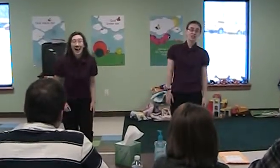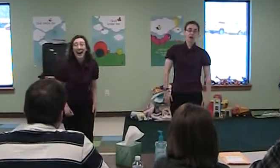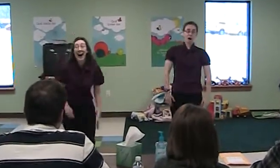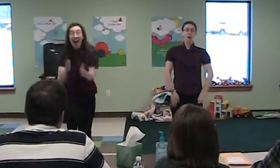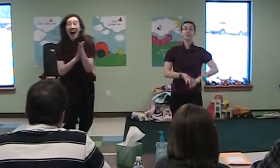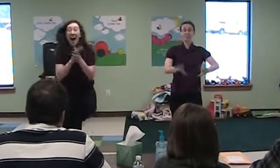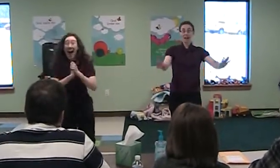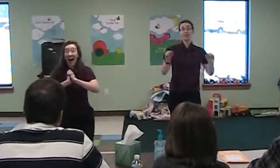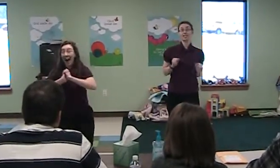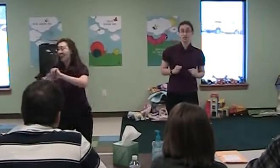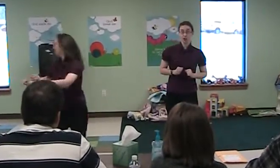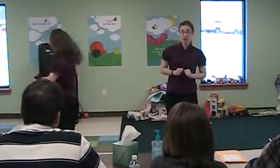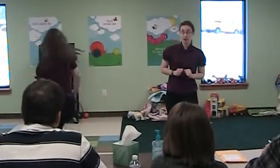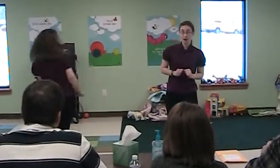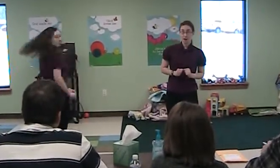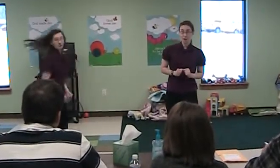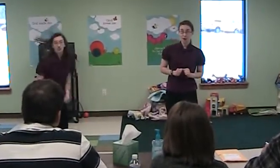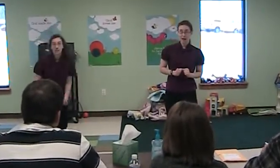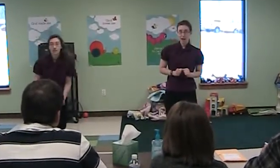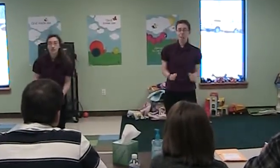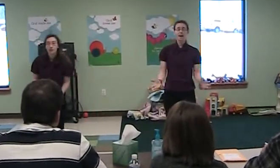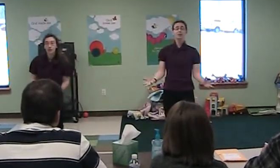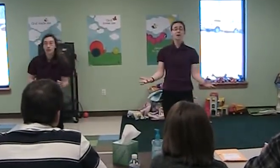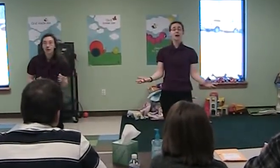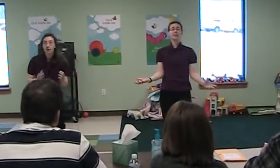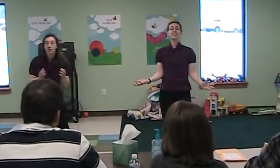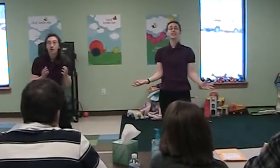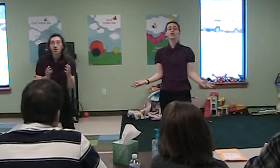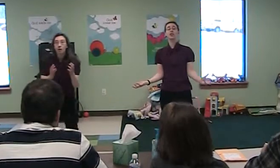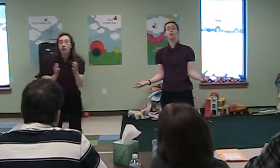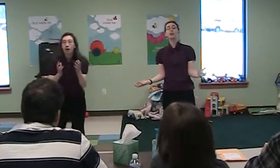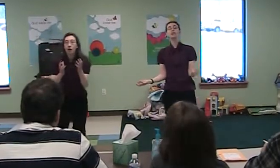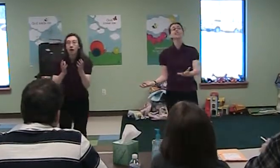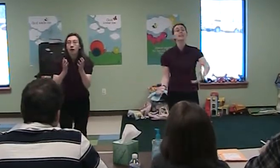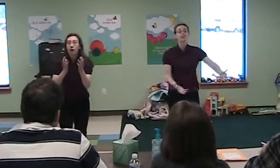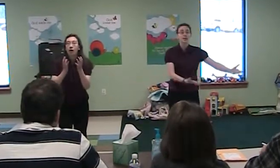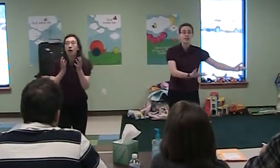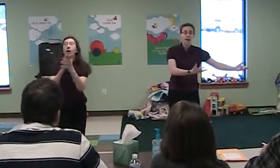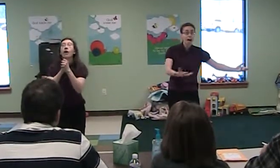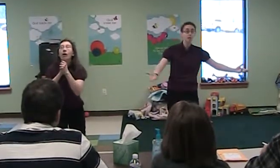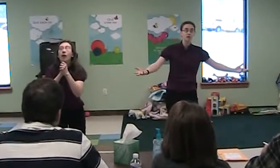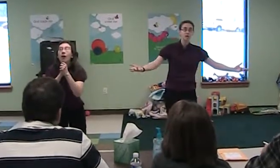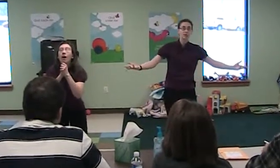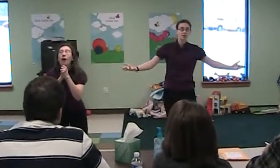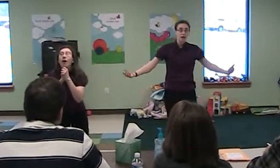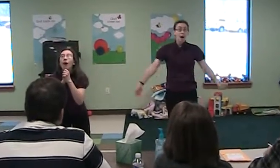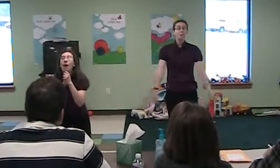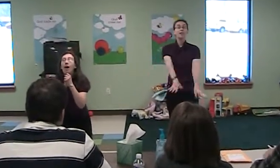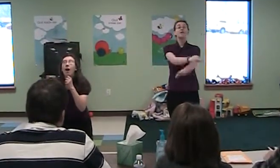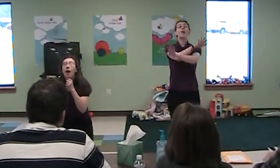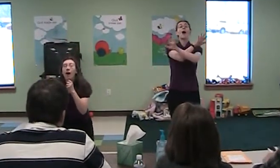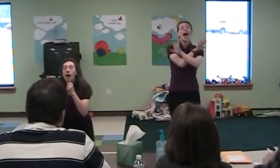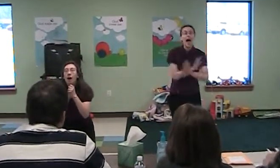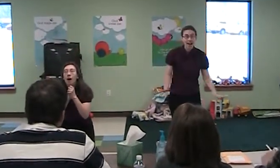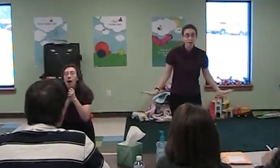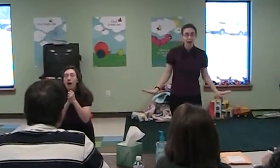general are delighted to secure an American party, because Americans deal so much in sentiment and emotion, before any rally